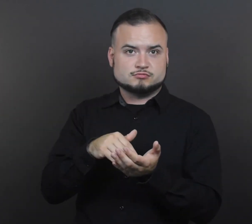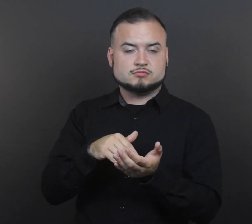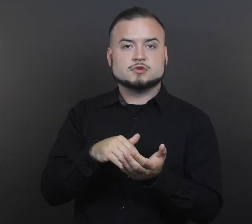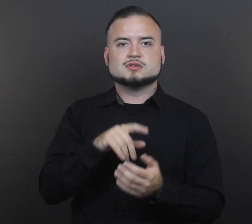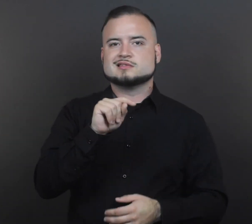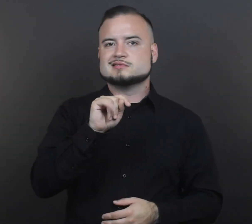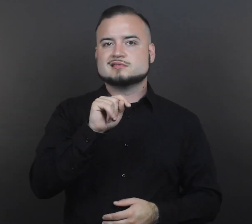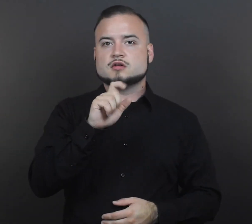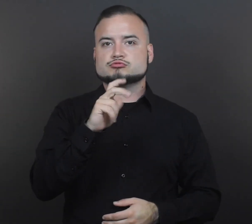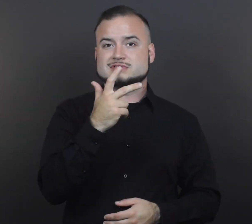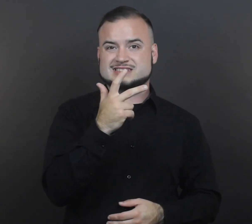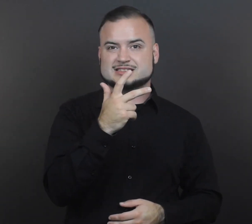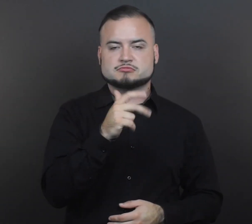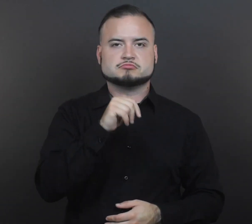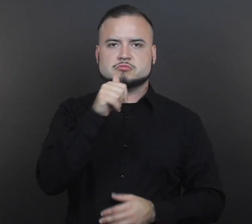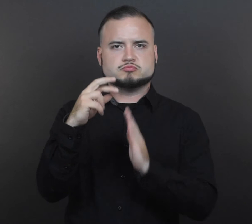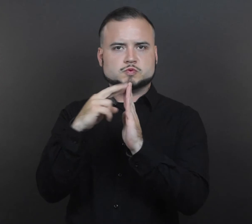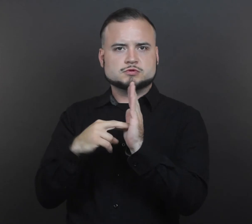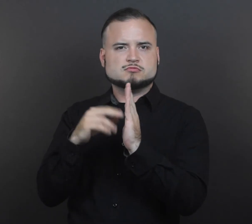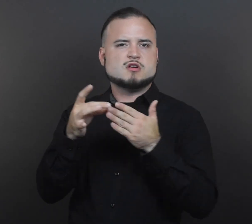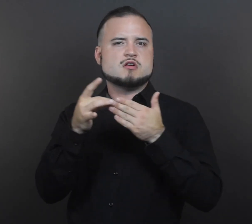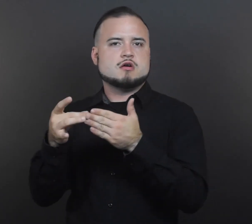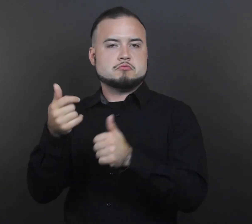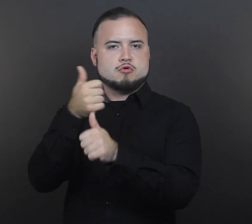under the Every Student Succeeds Act .